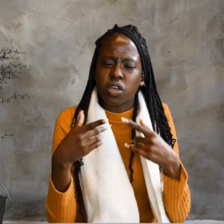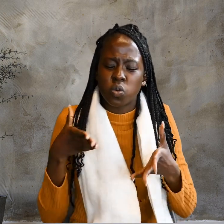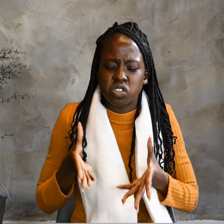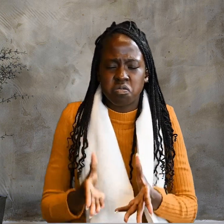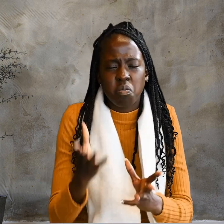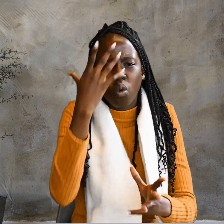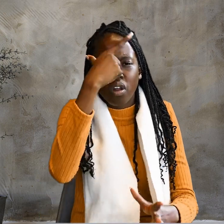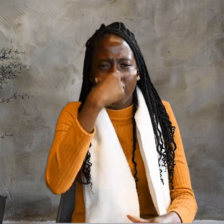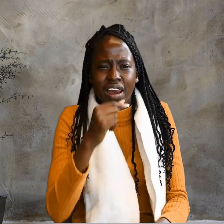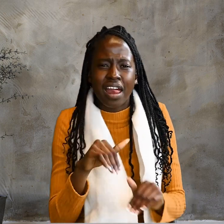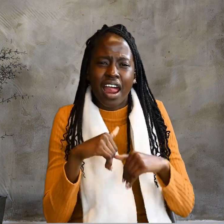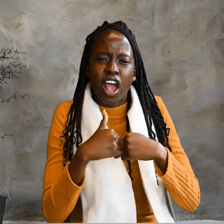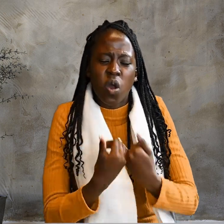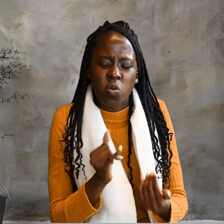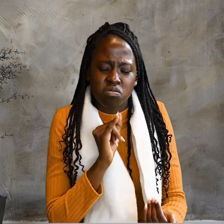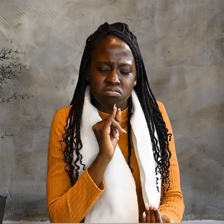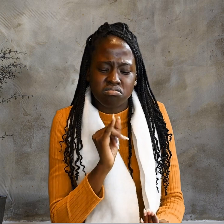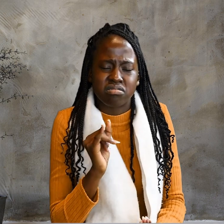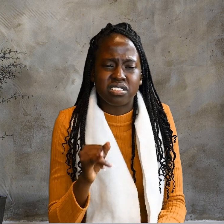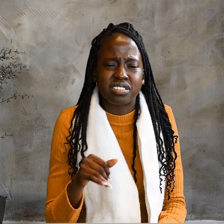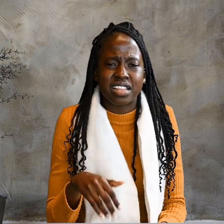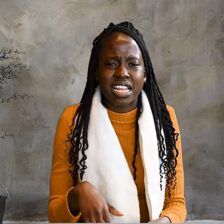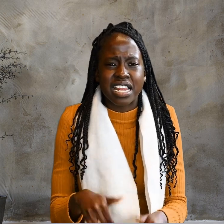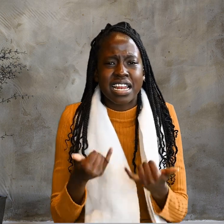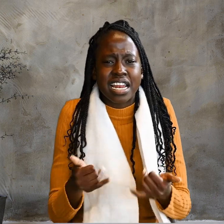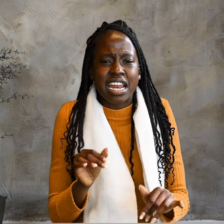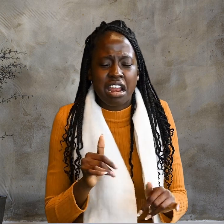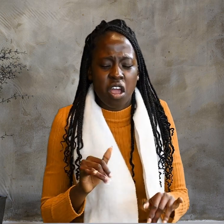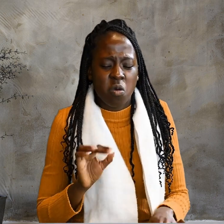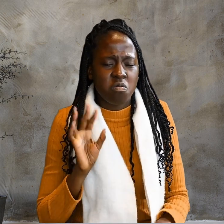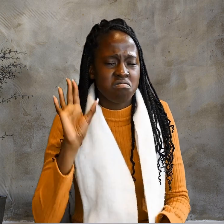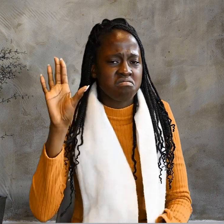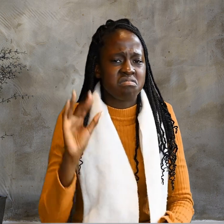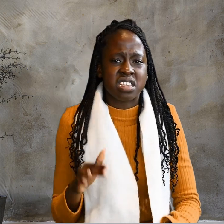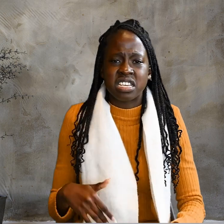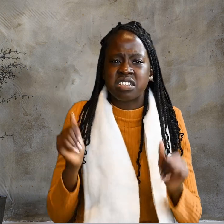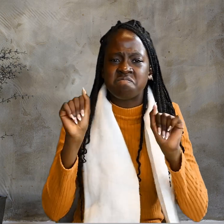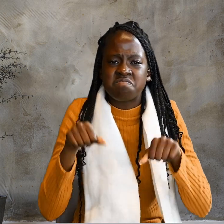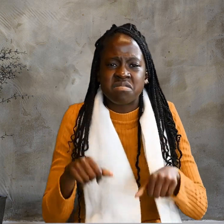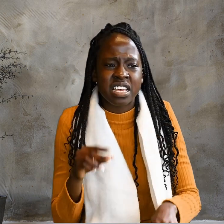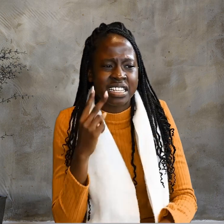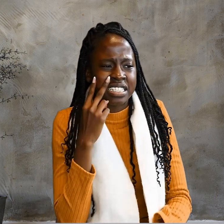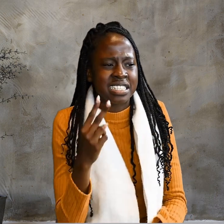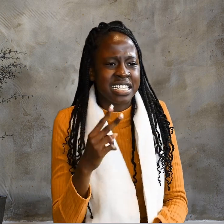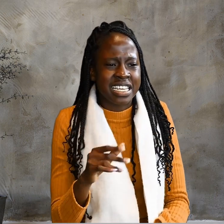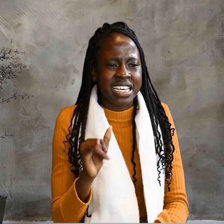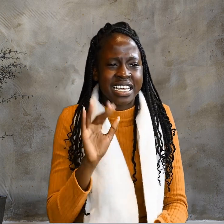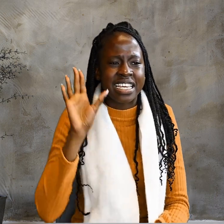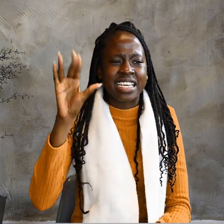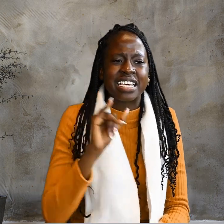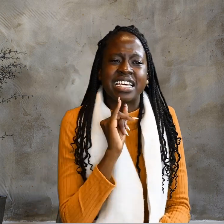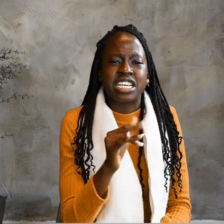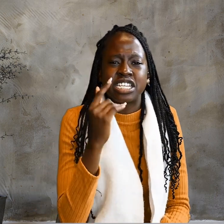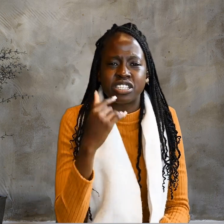that now he can see? We know. He is our son. The parents answered.